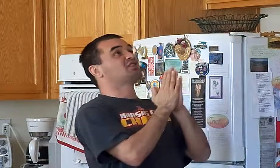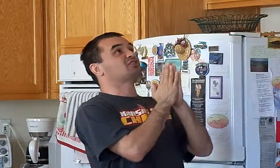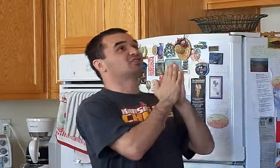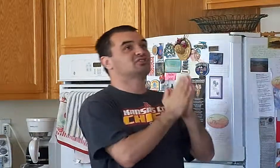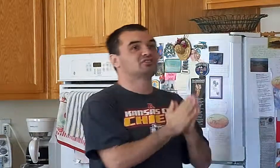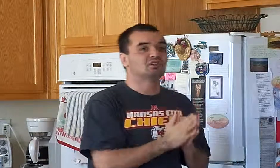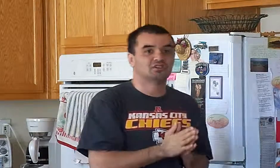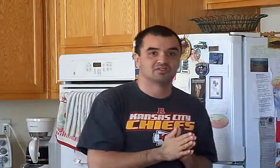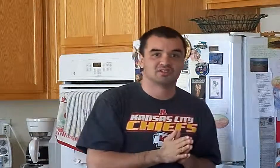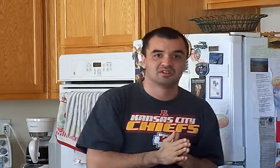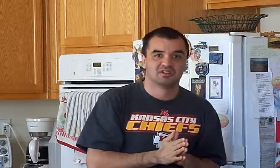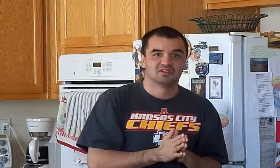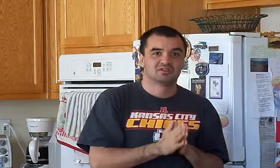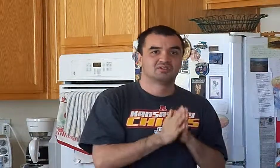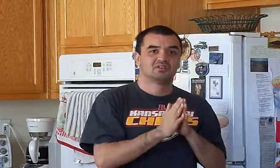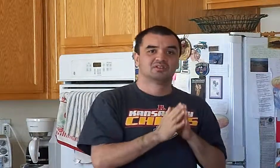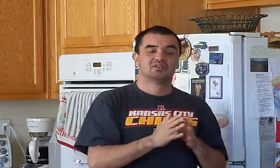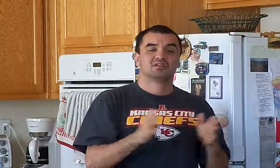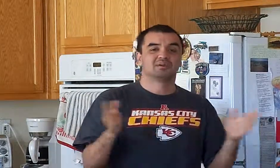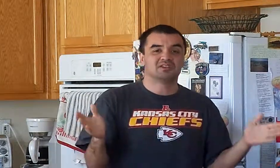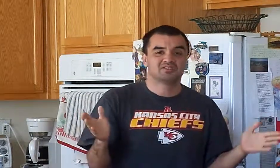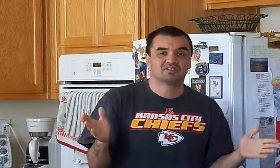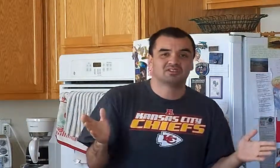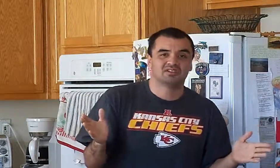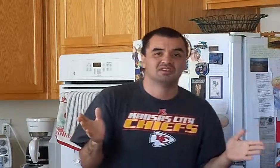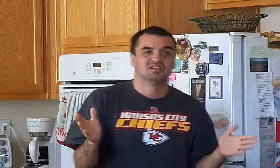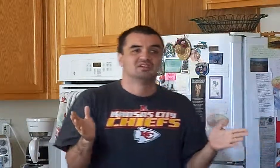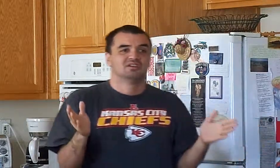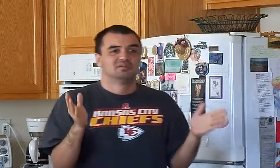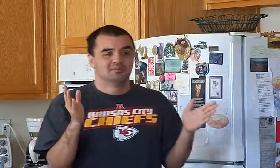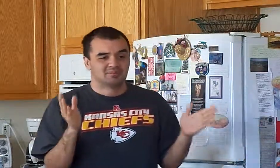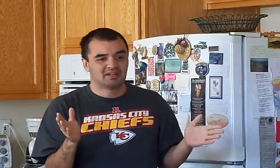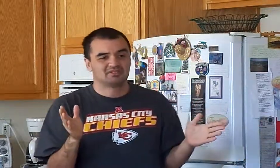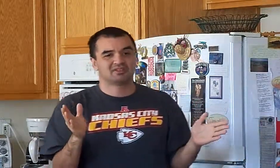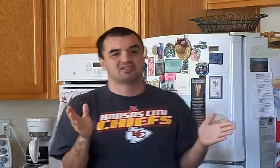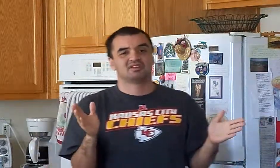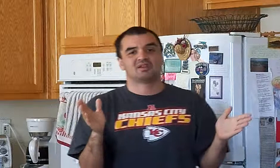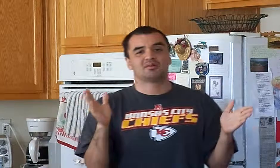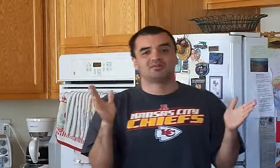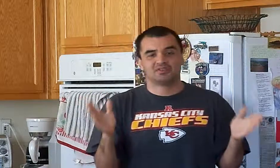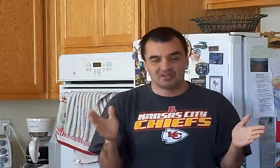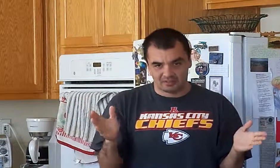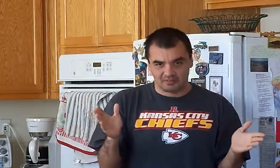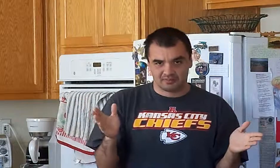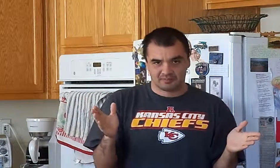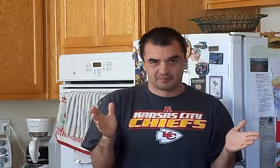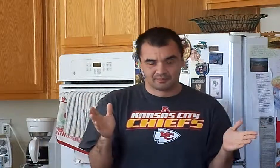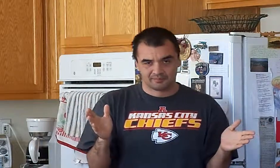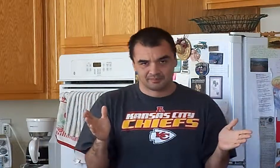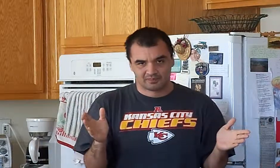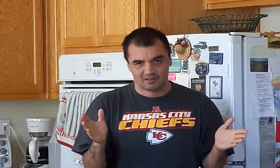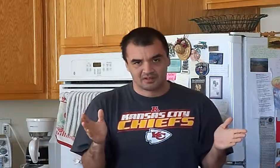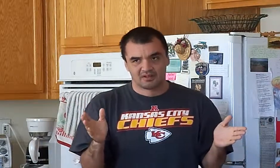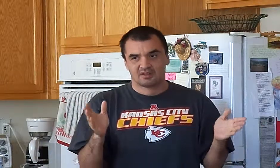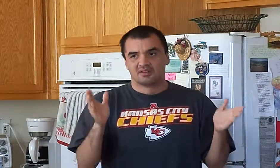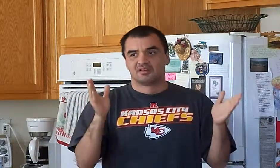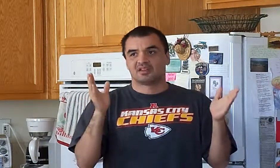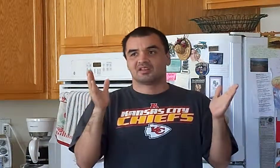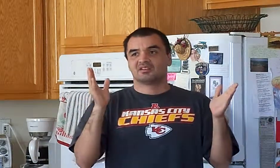justice is served. Basically, basically, they will feel that at